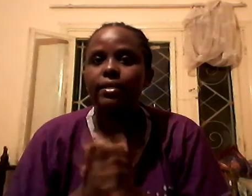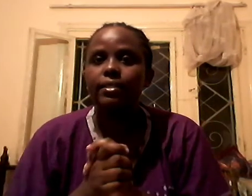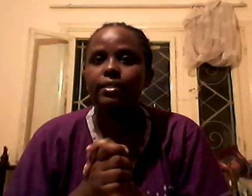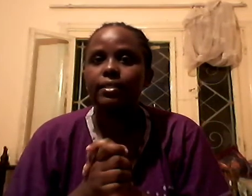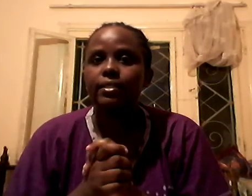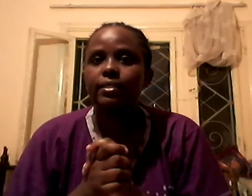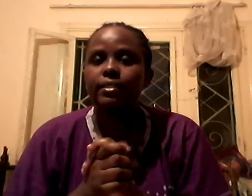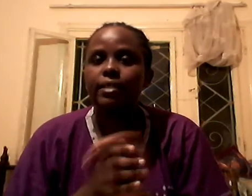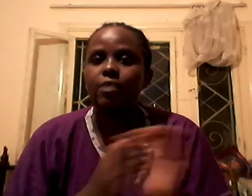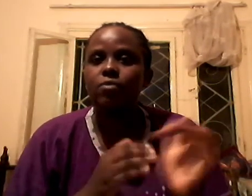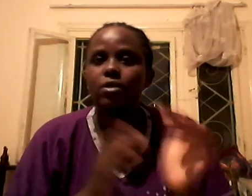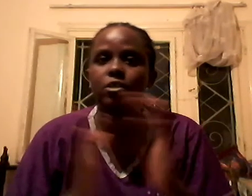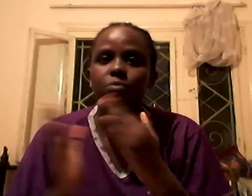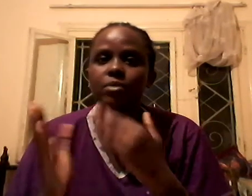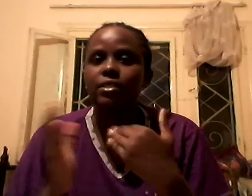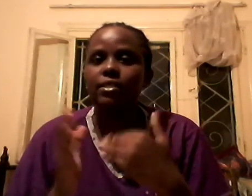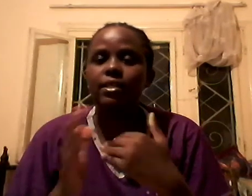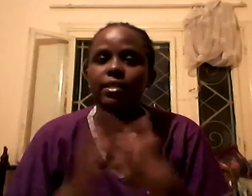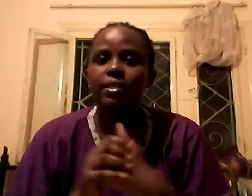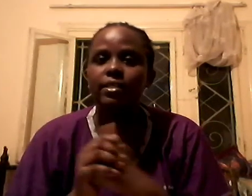Tell your husband this and this.